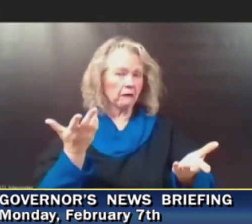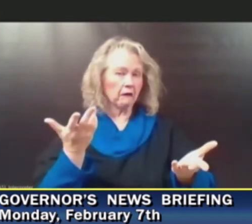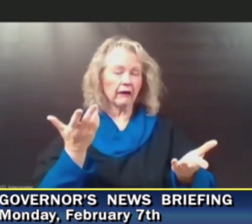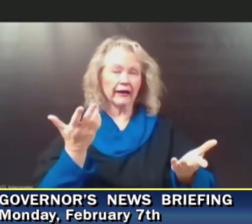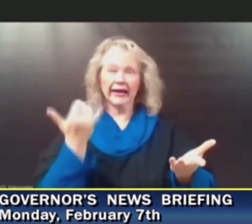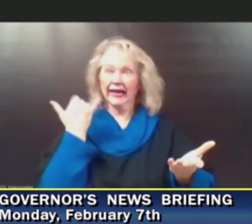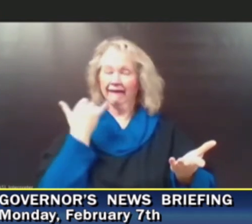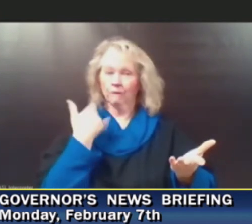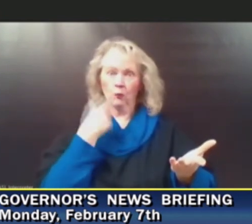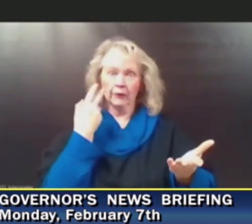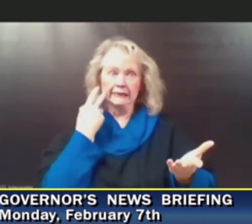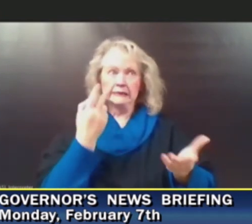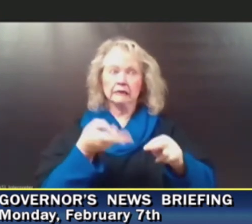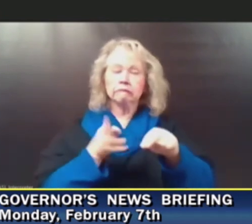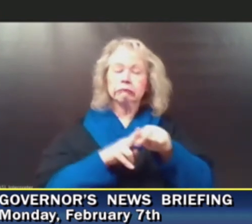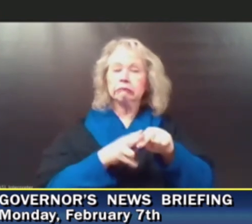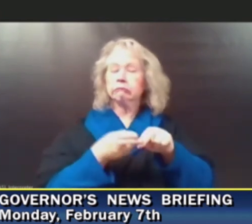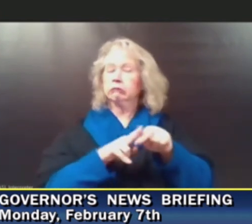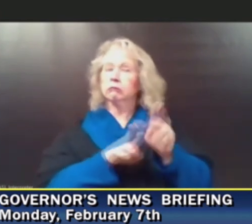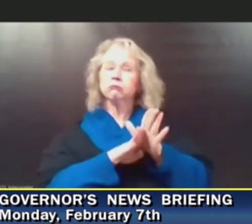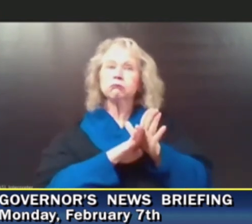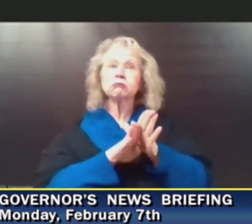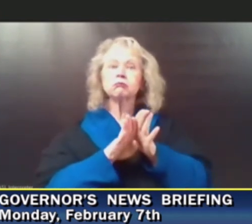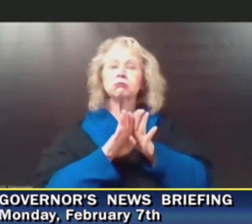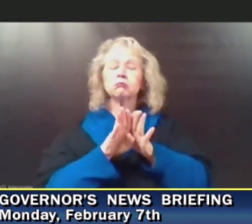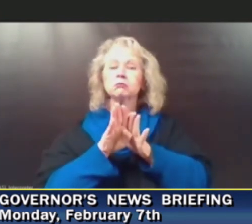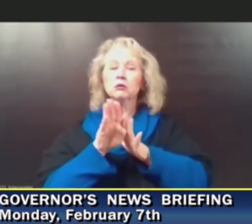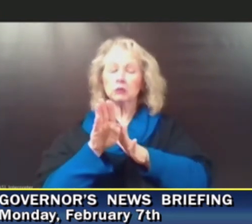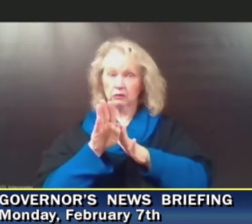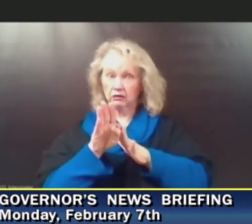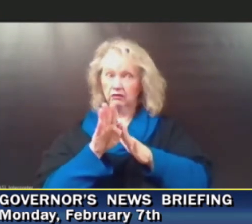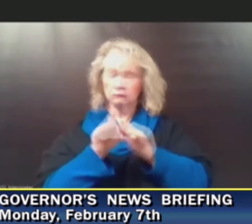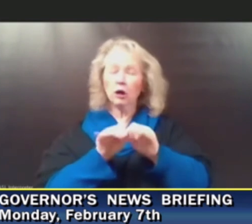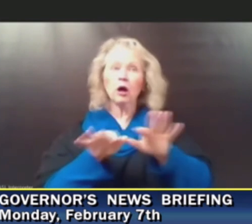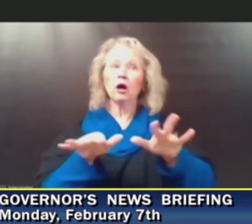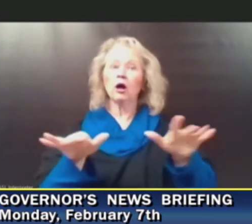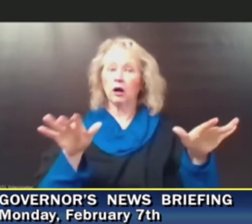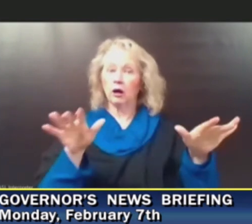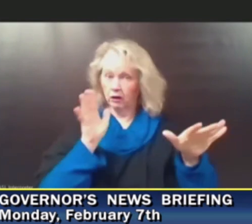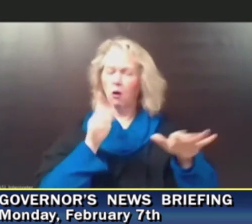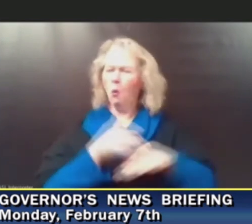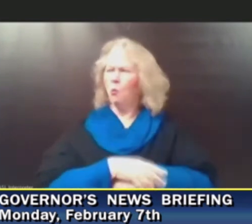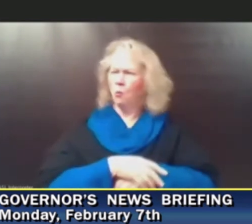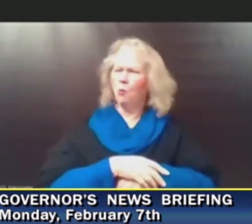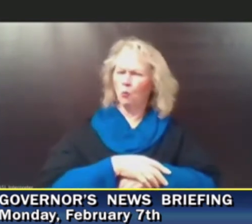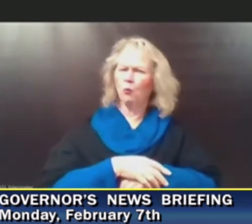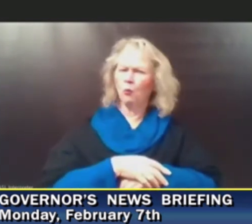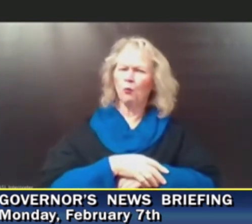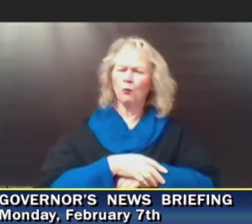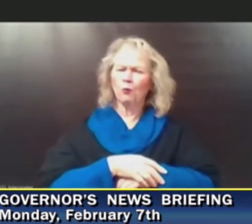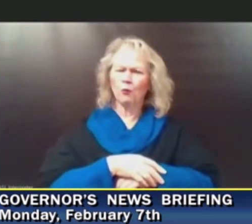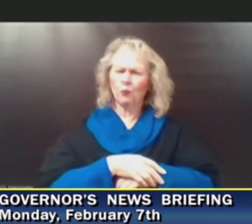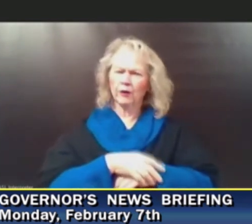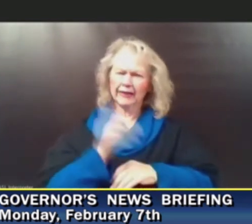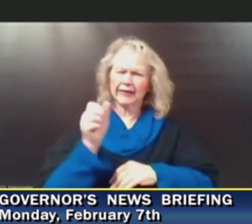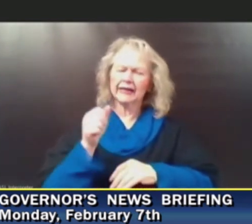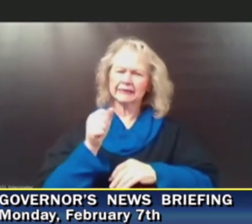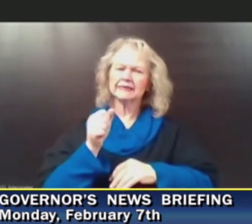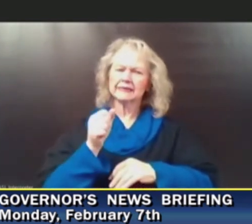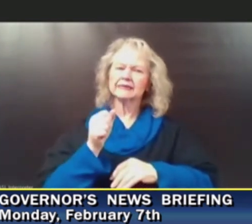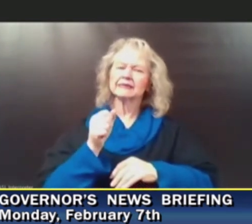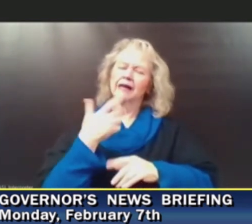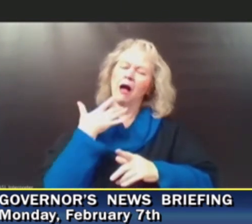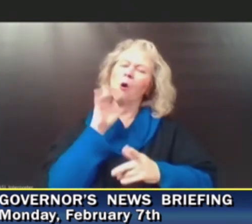to ramp up again, if there was a certain amount of community spread once again? Yeah, I do this in association